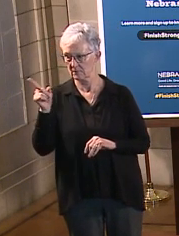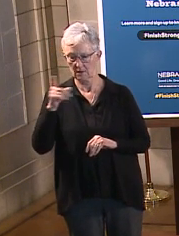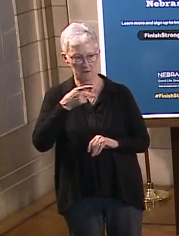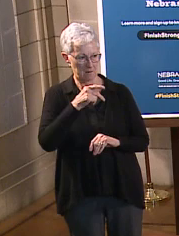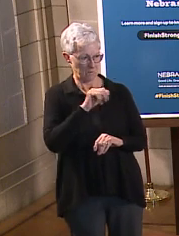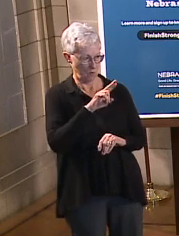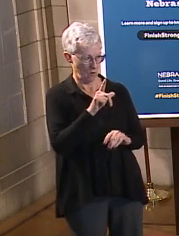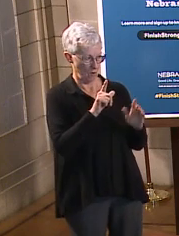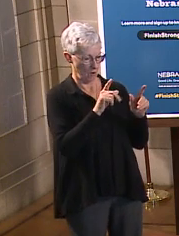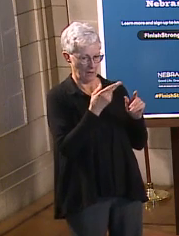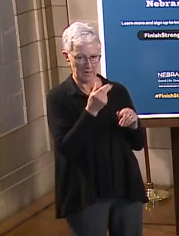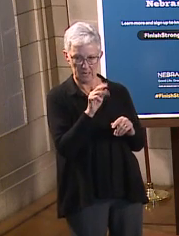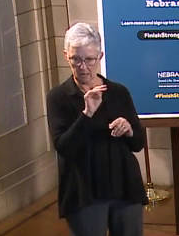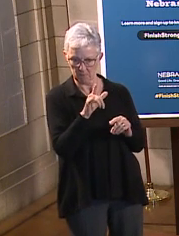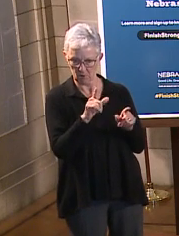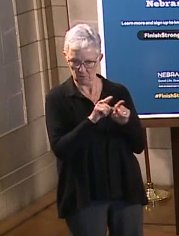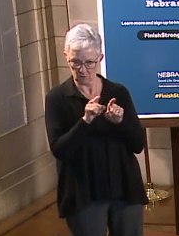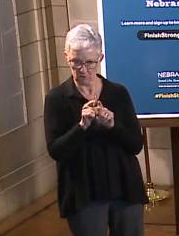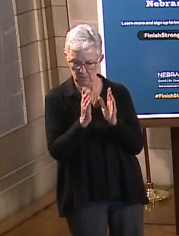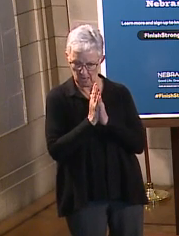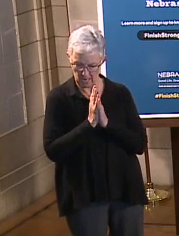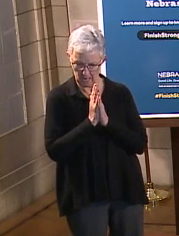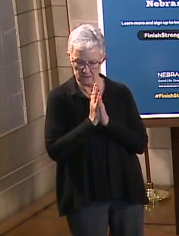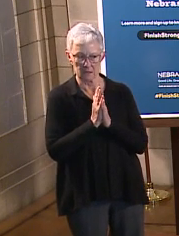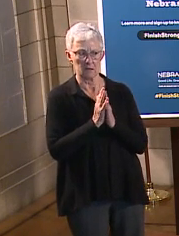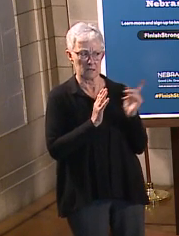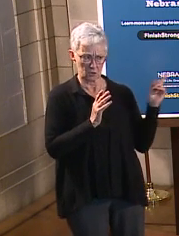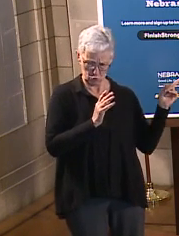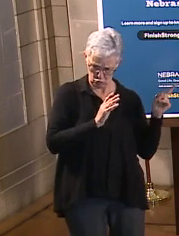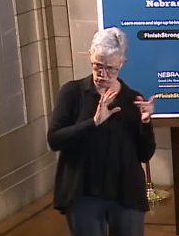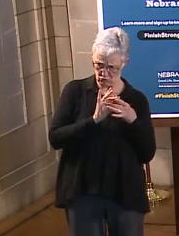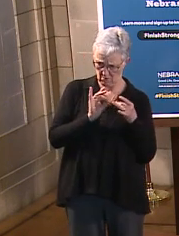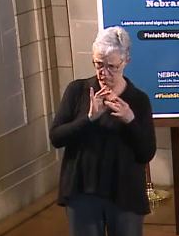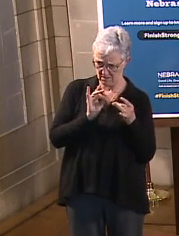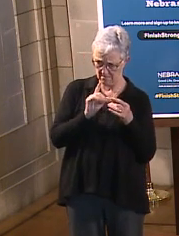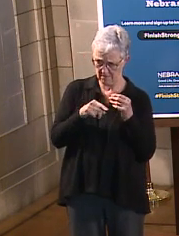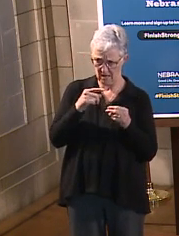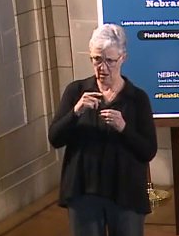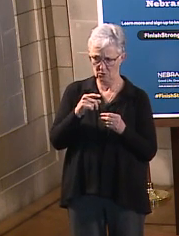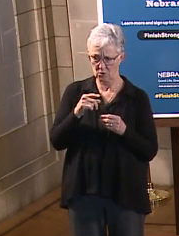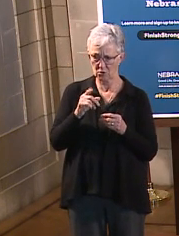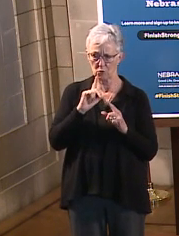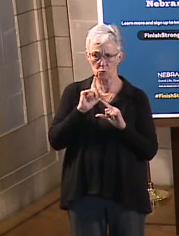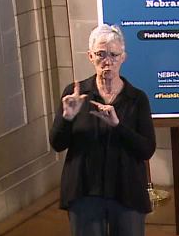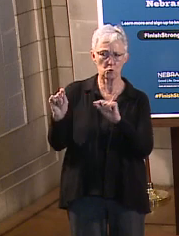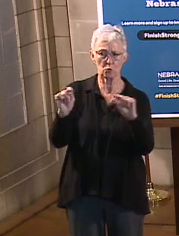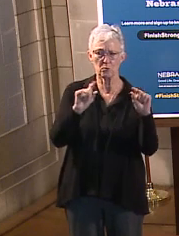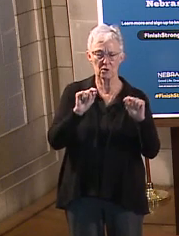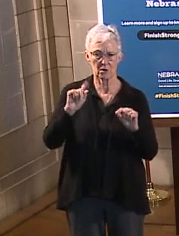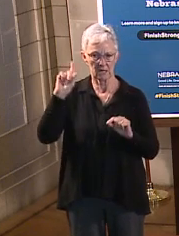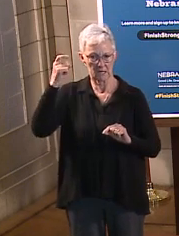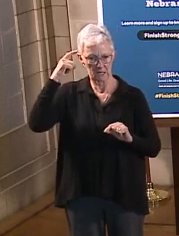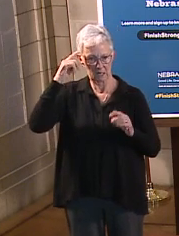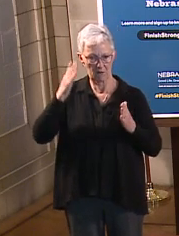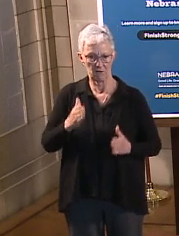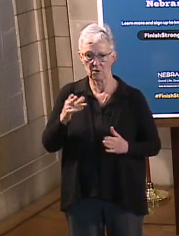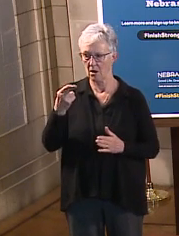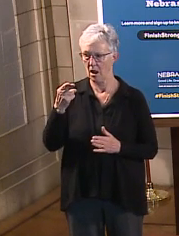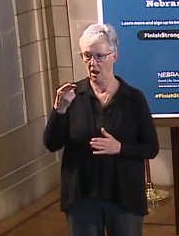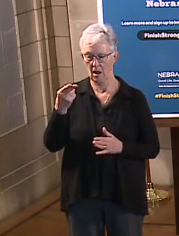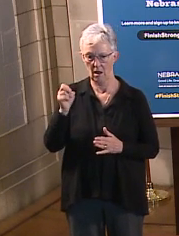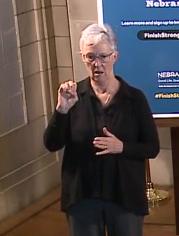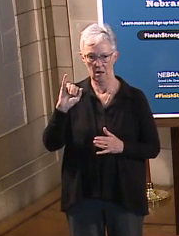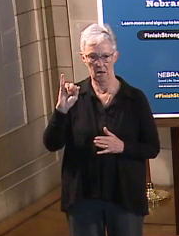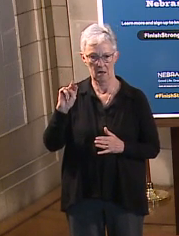Paul Hamill is also asking, can I comment on the rumor that Governor Heinemann is considering a run for governor? And,